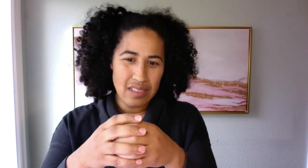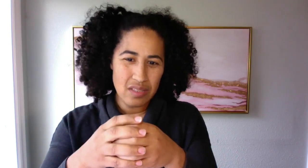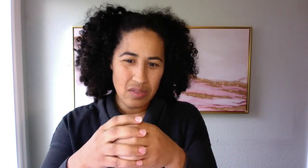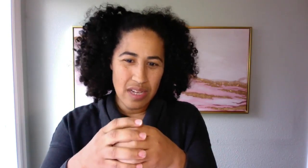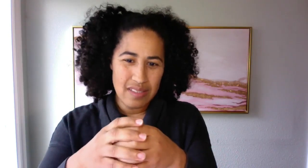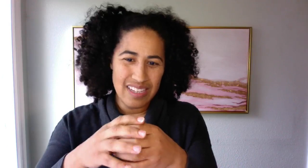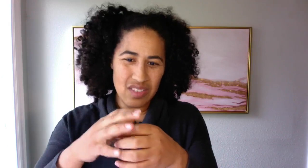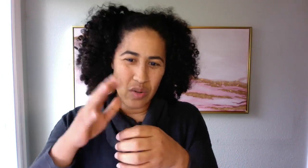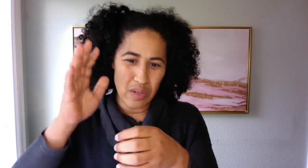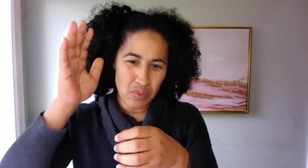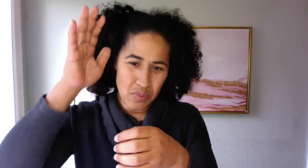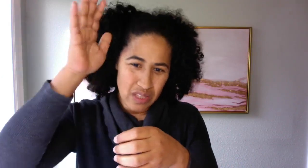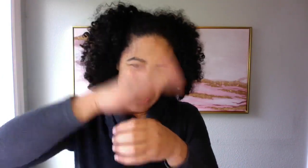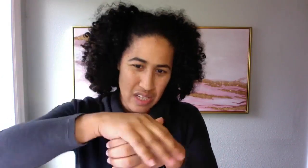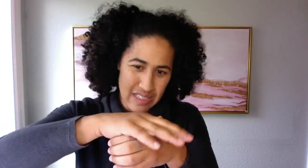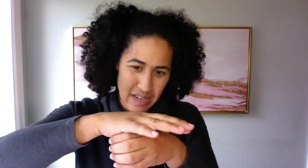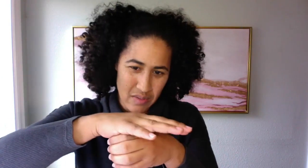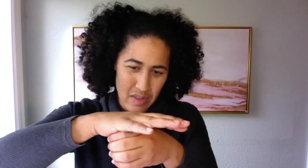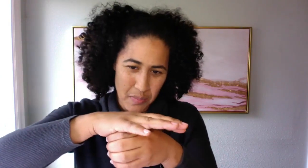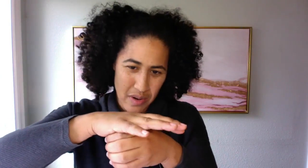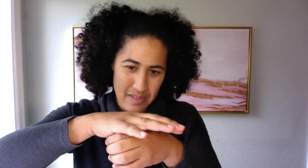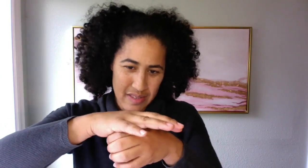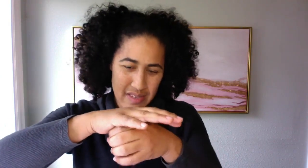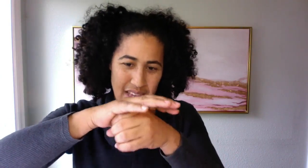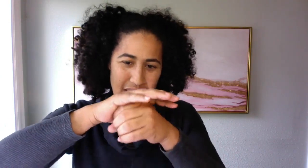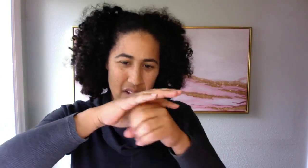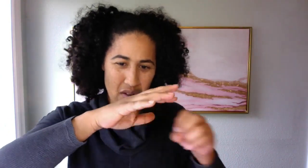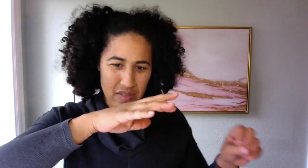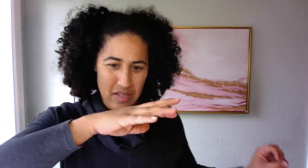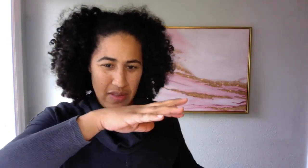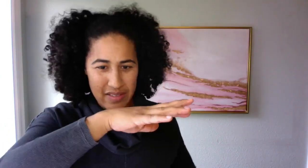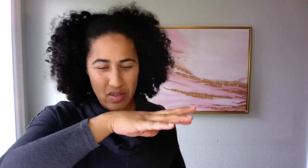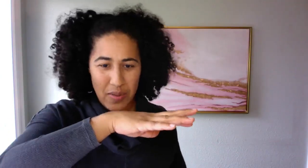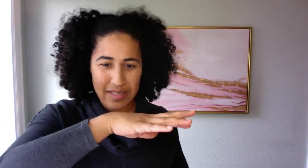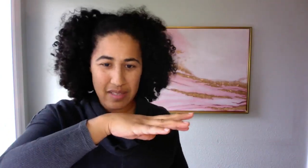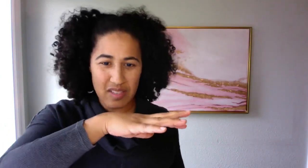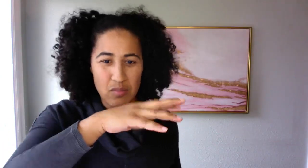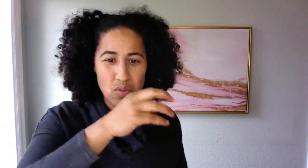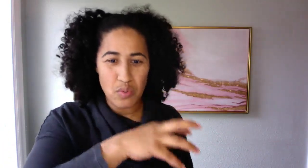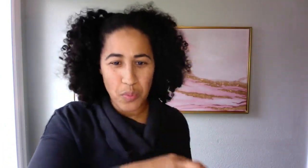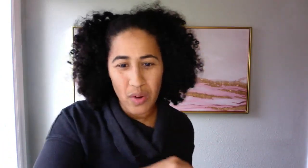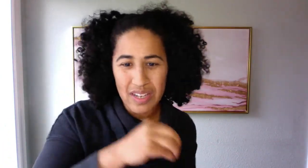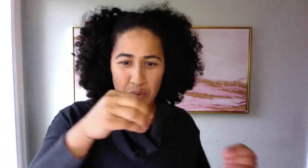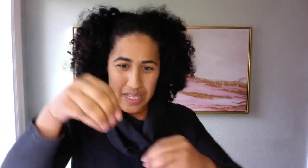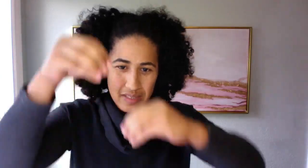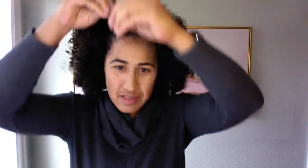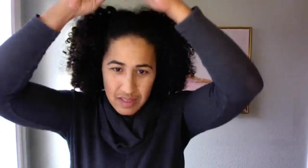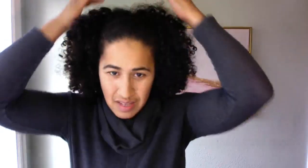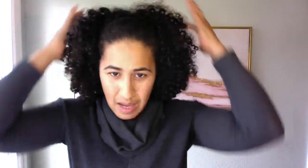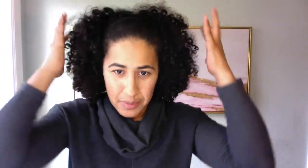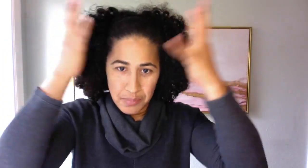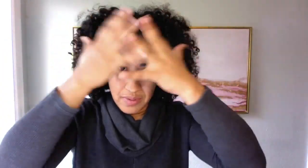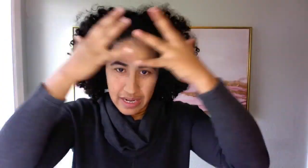distress. And so it will really shut down the process and all this stuff has to go back to the system. So the report never makes it to the top of the brain,